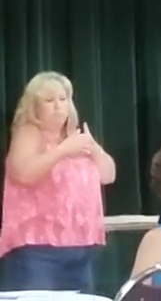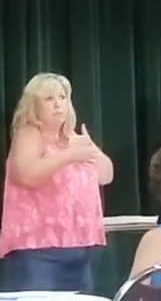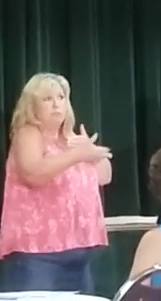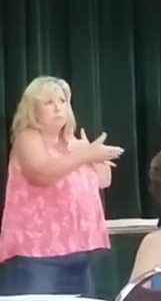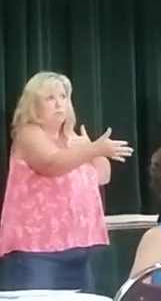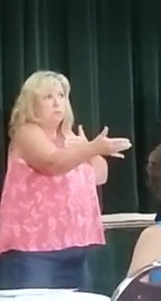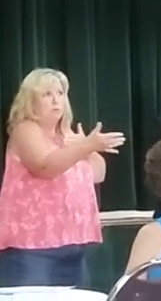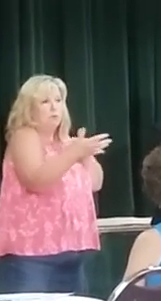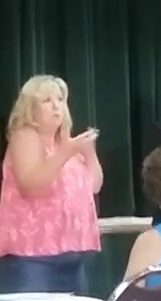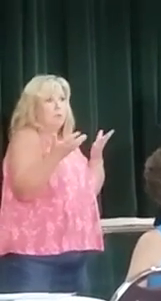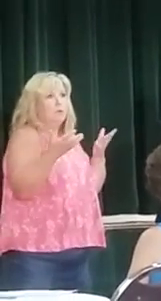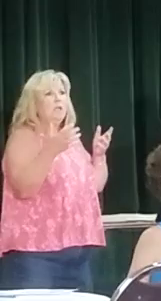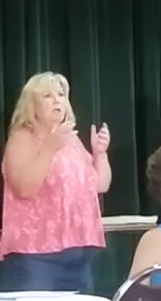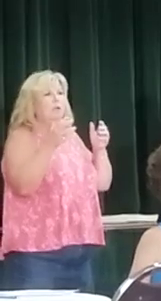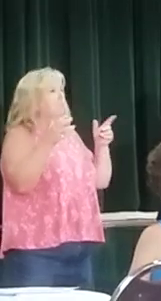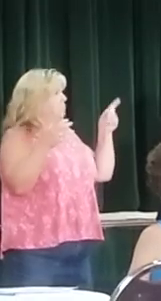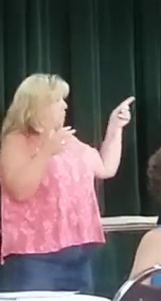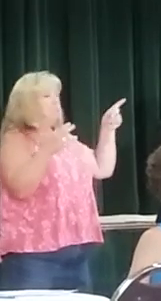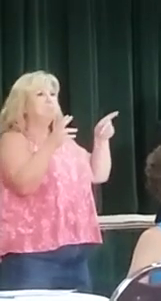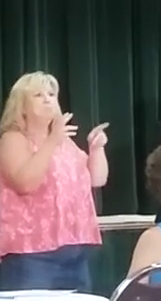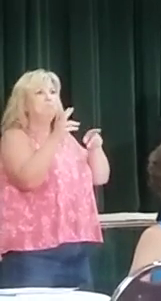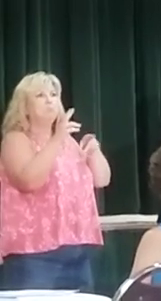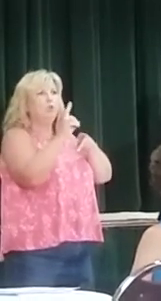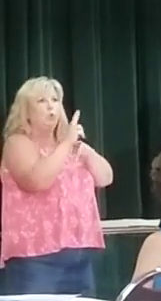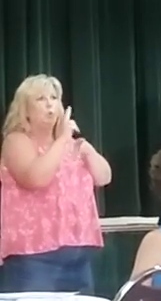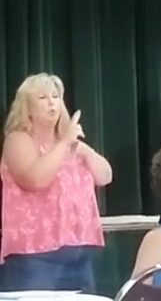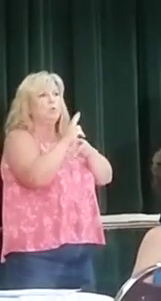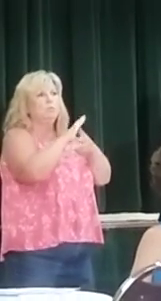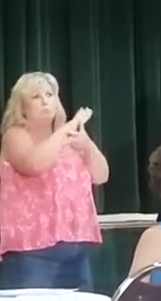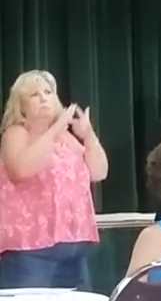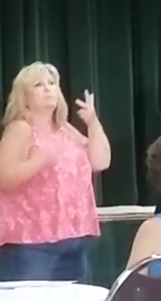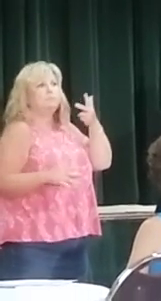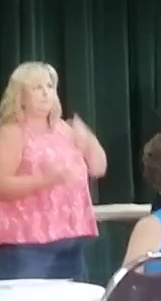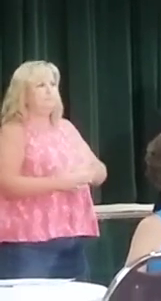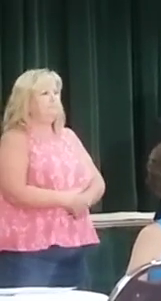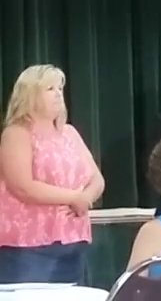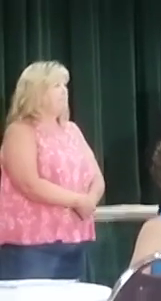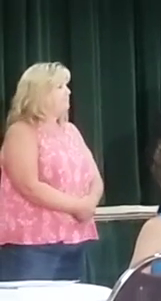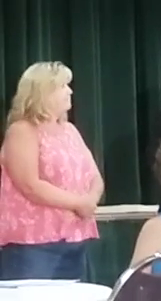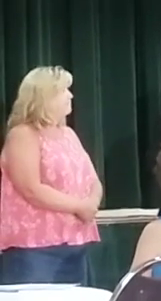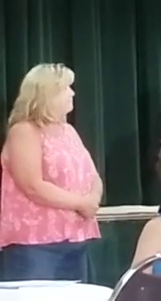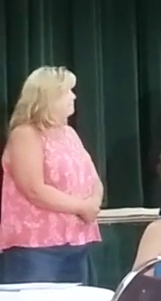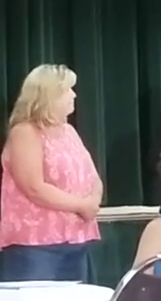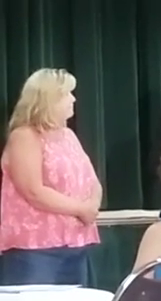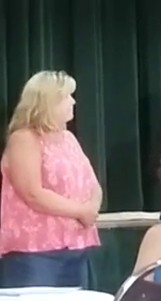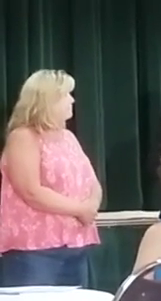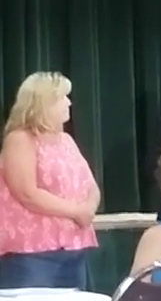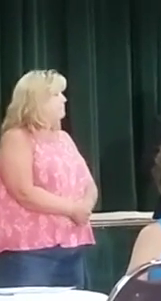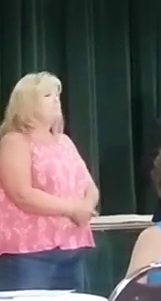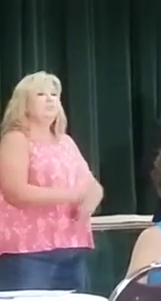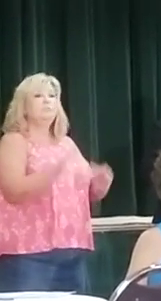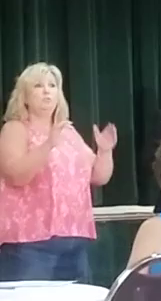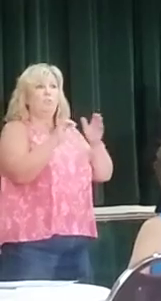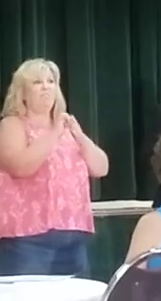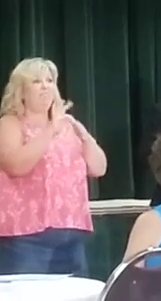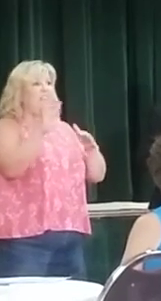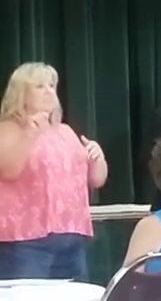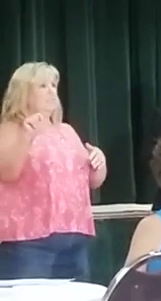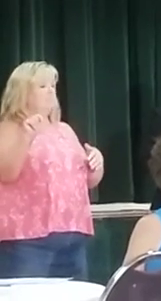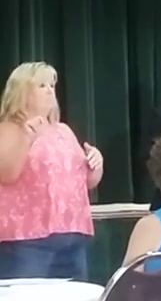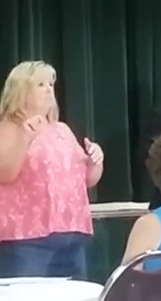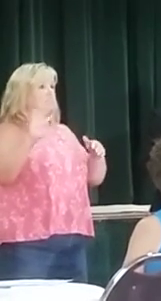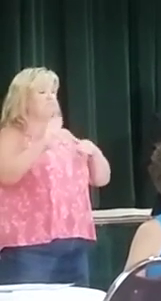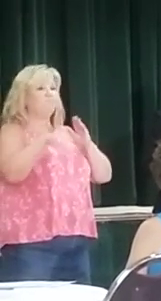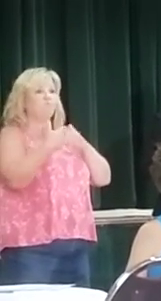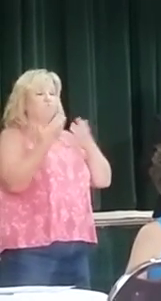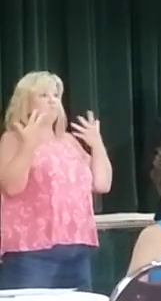duration of this review, we'll be on social media, and those are the hashtags that we'll be capturing the information. And that's it. So thank you so much